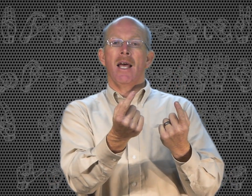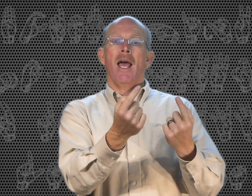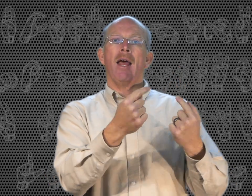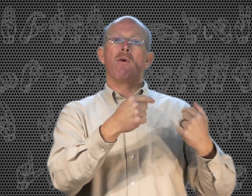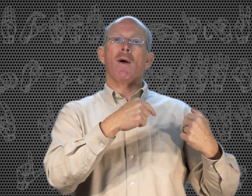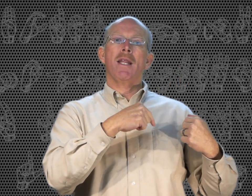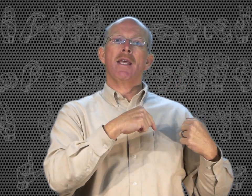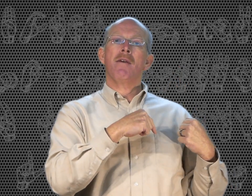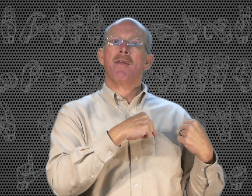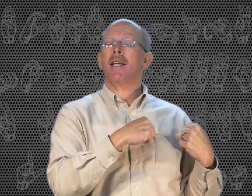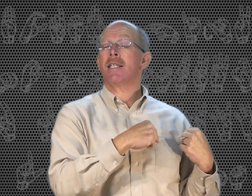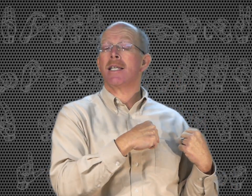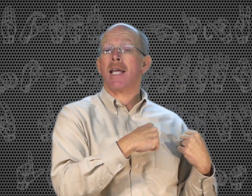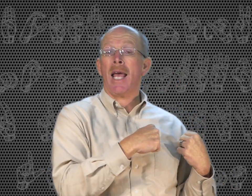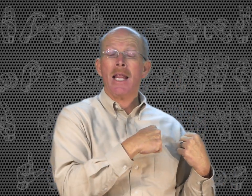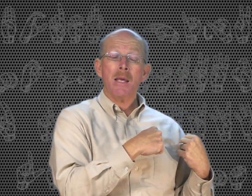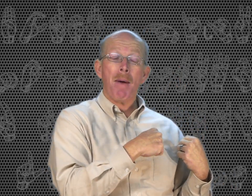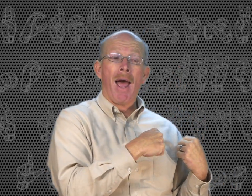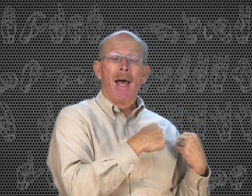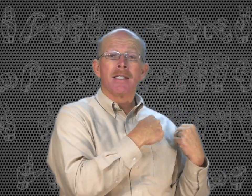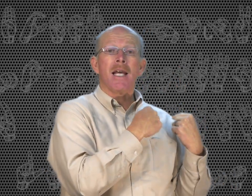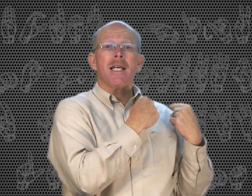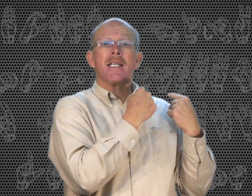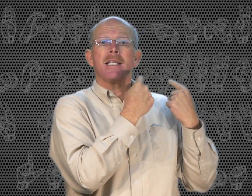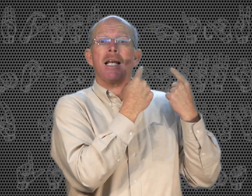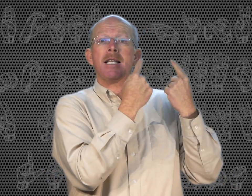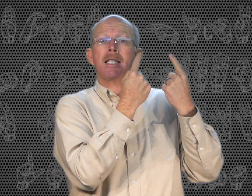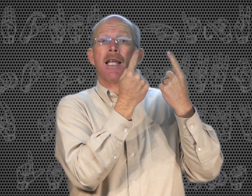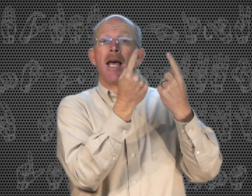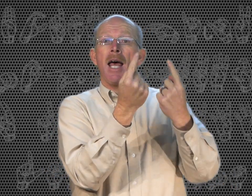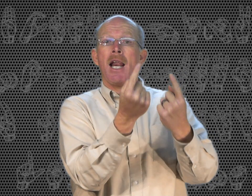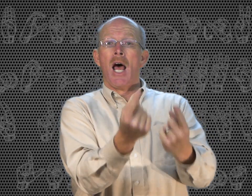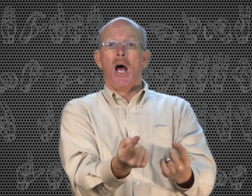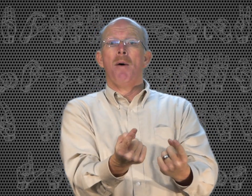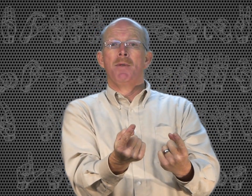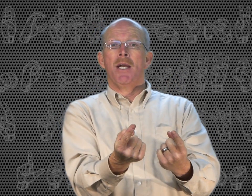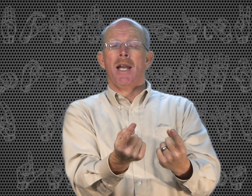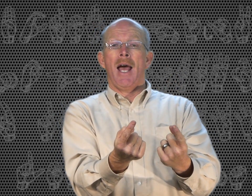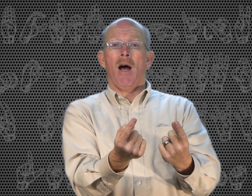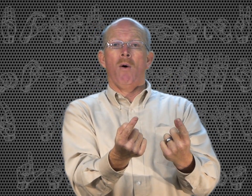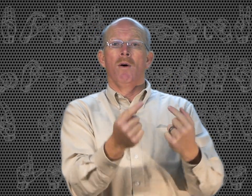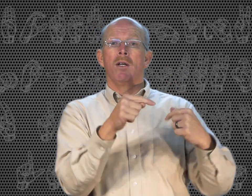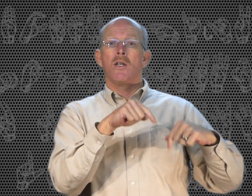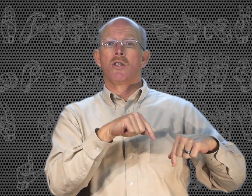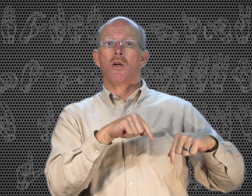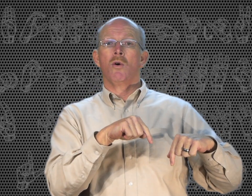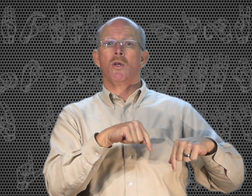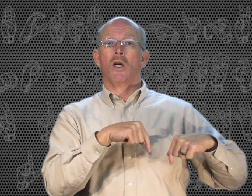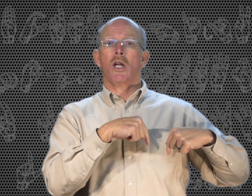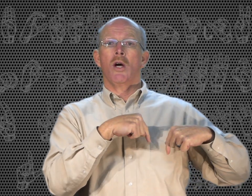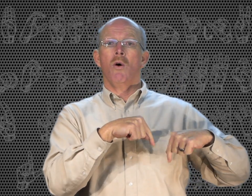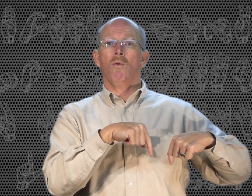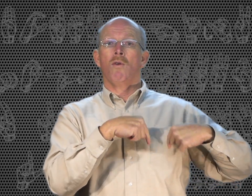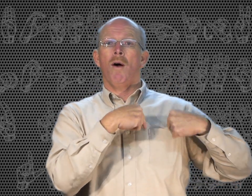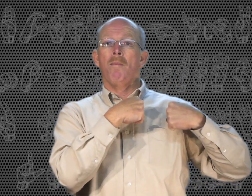And the way to think of this is, in the past, since then, up to now. So you're going to go from